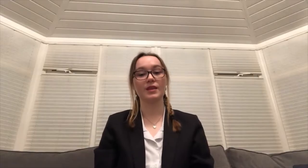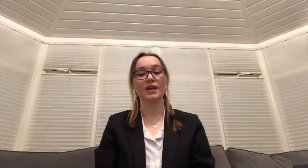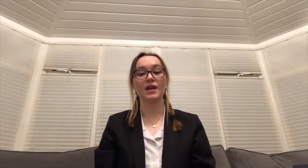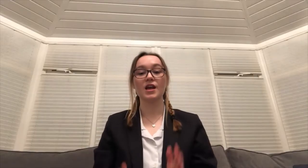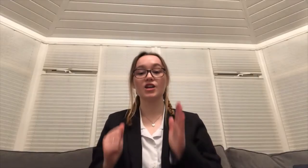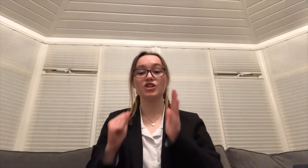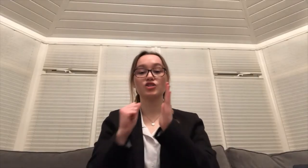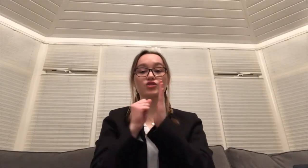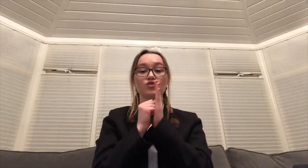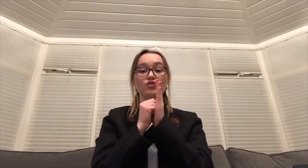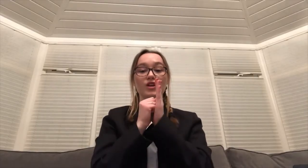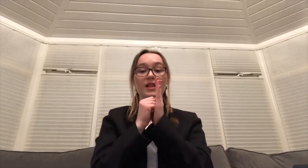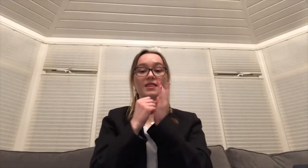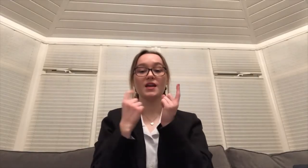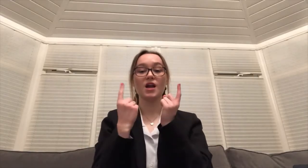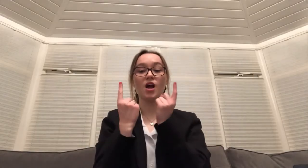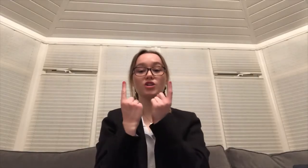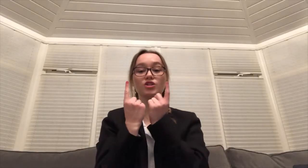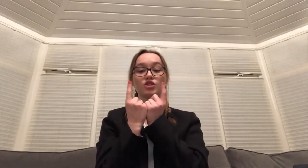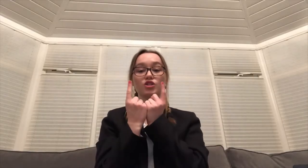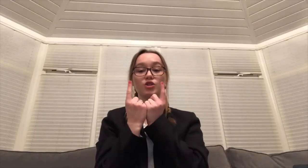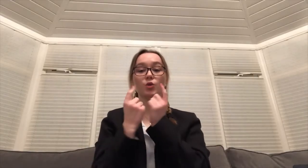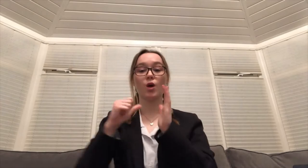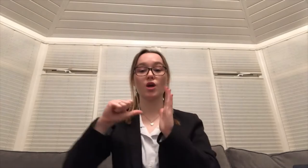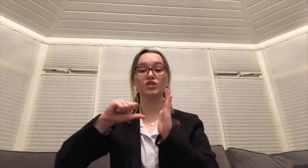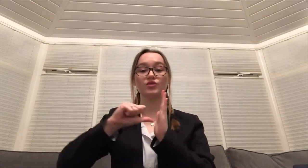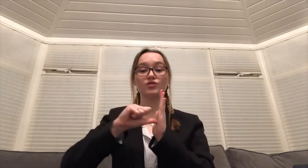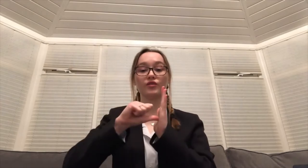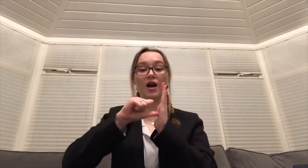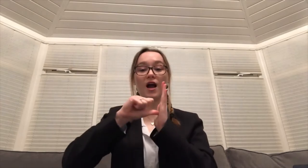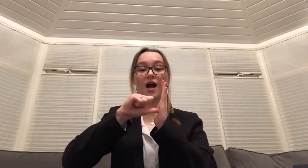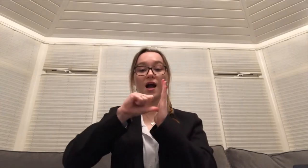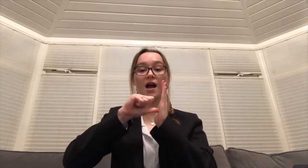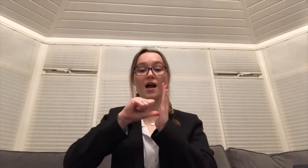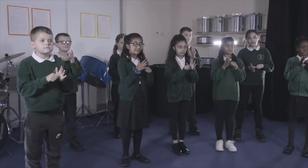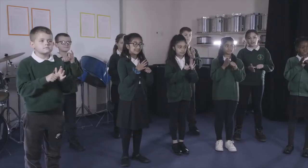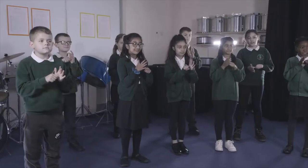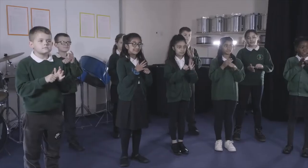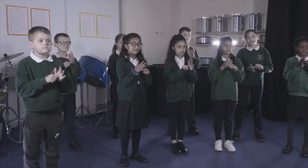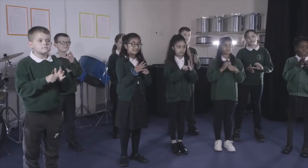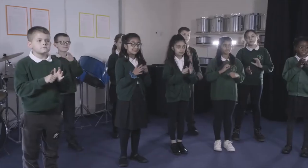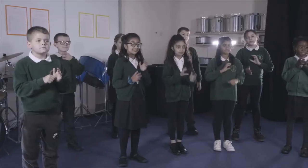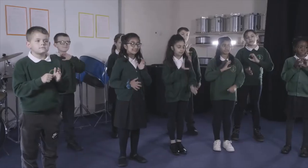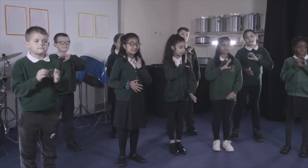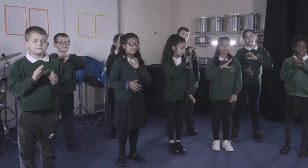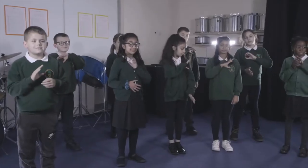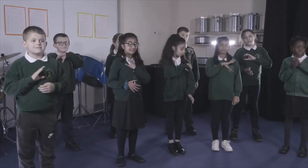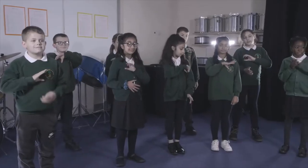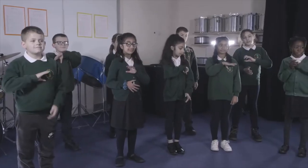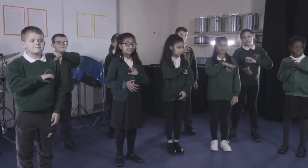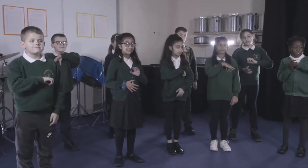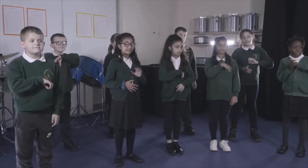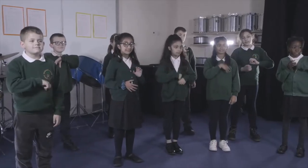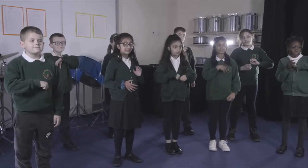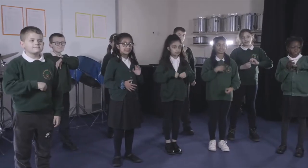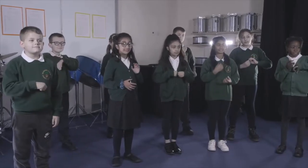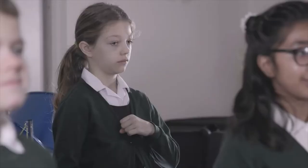It's really hard to do what's right Be a beacon in the darkest